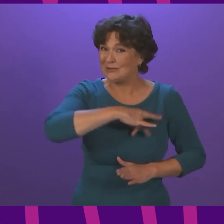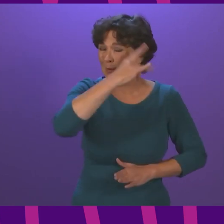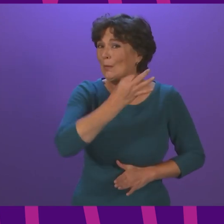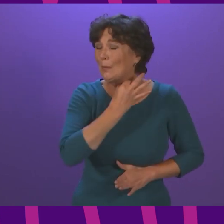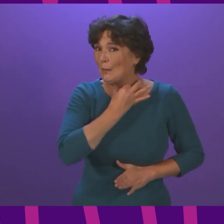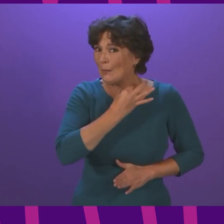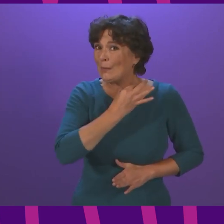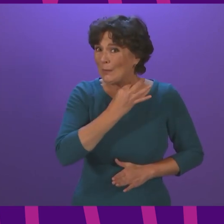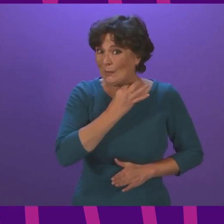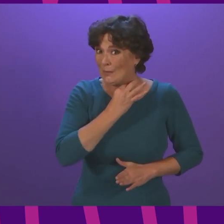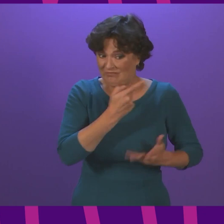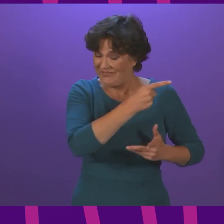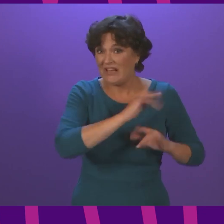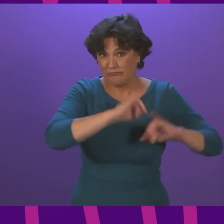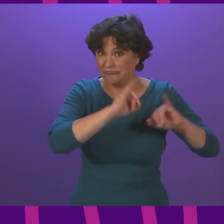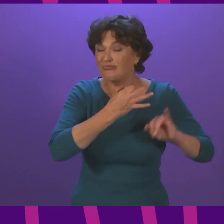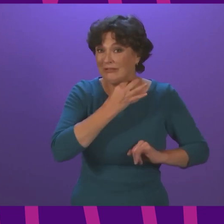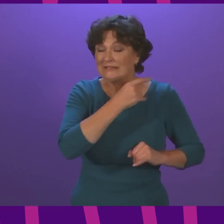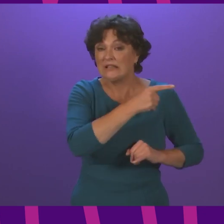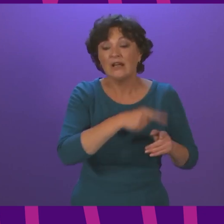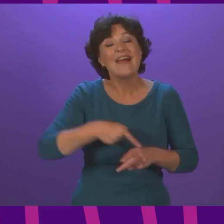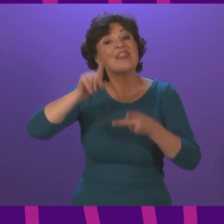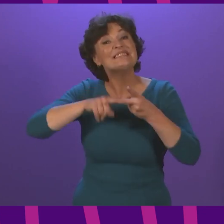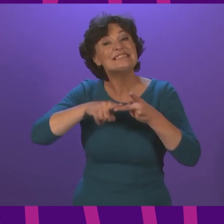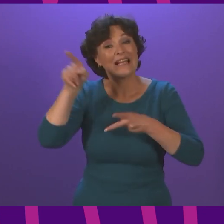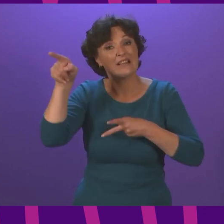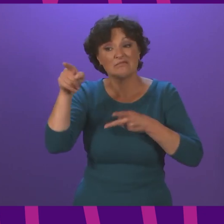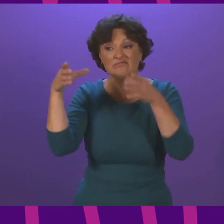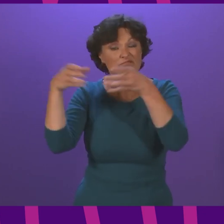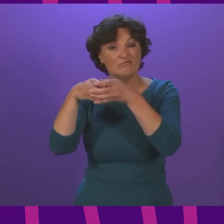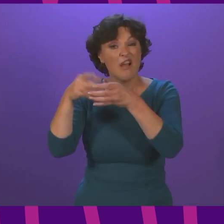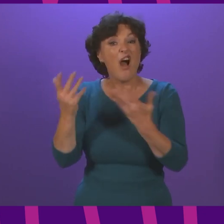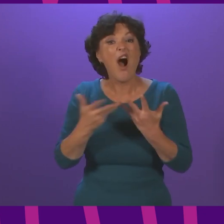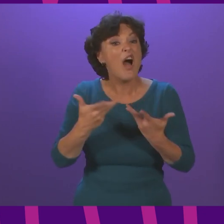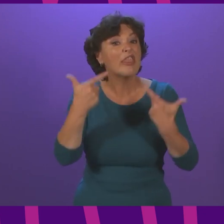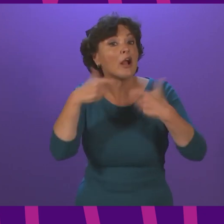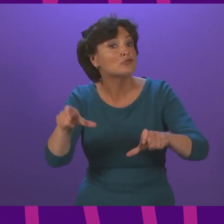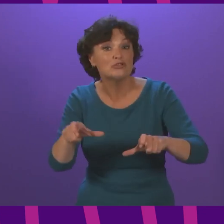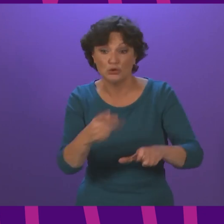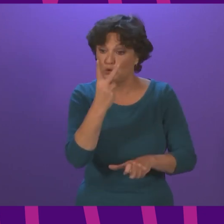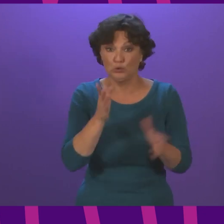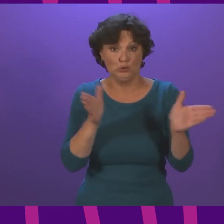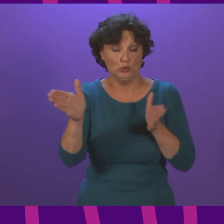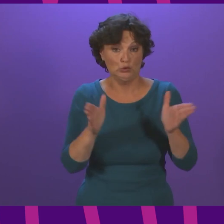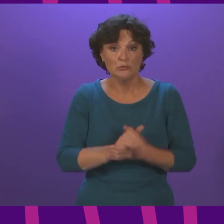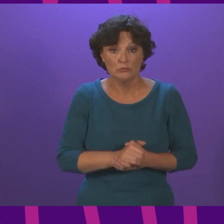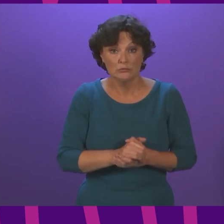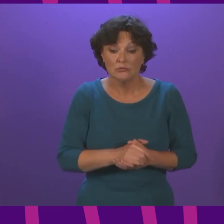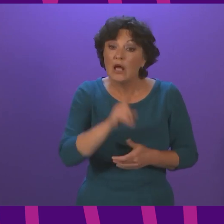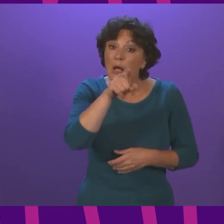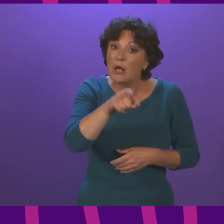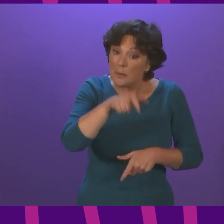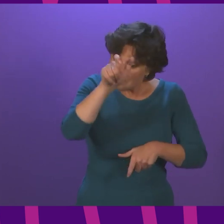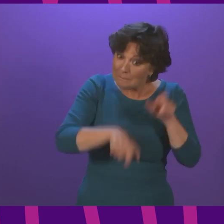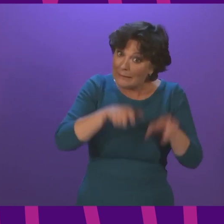risk countries at any given time, and then, secondly, all other countries. Passengers travelling from countries that are